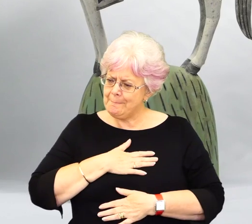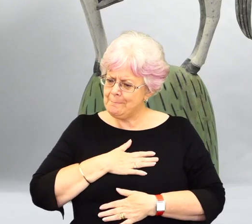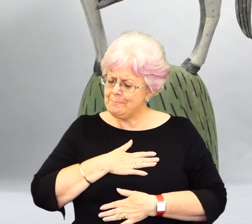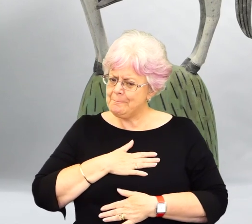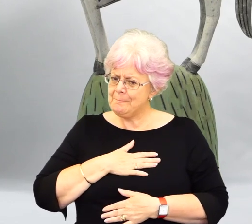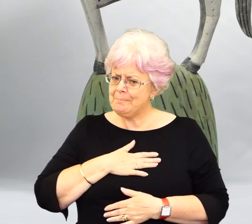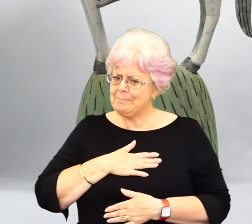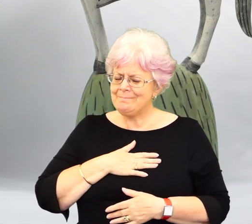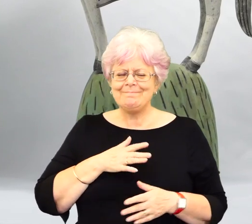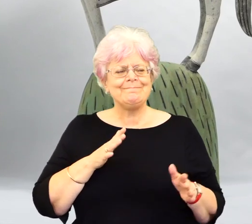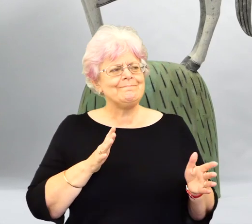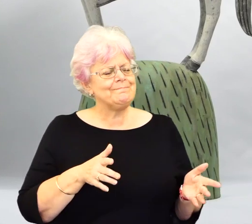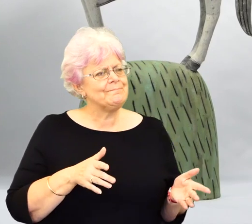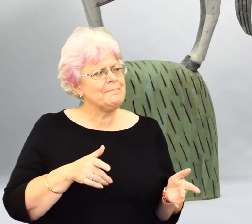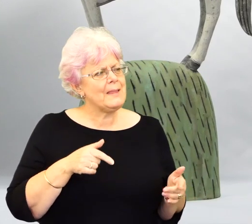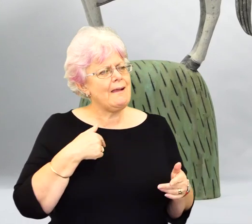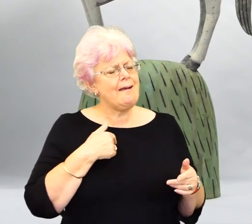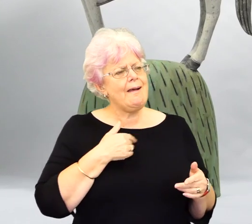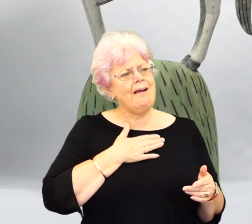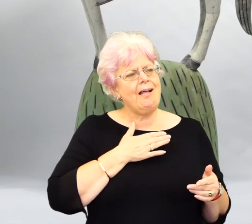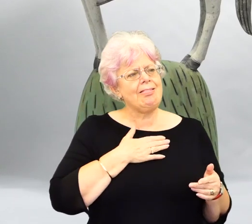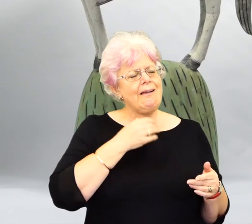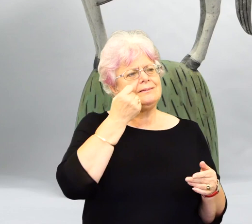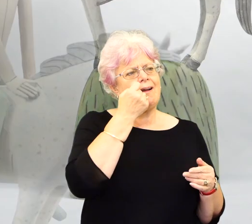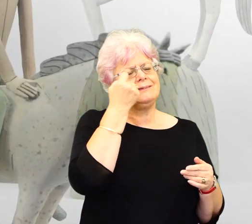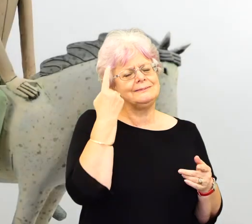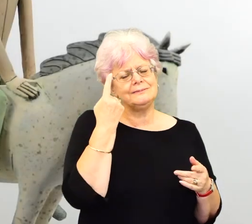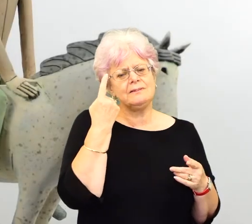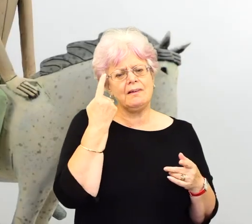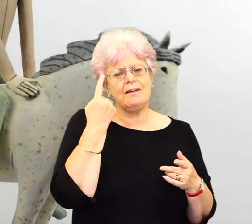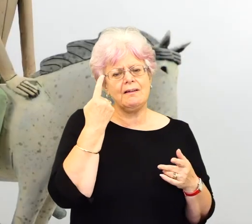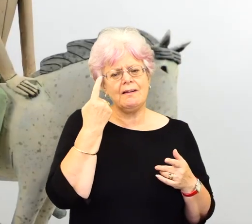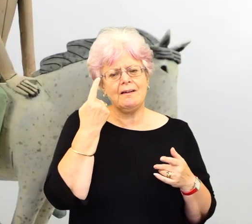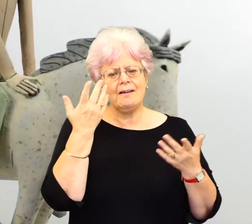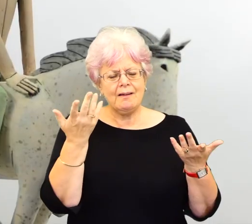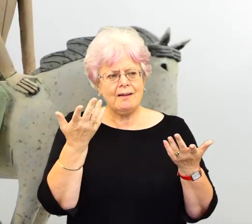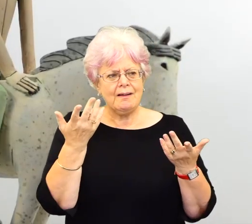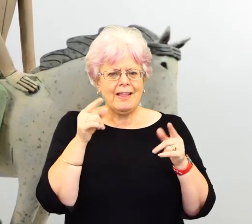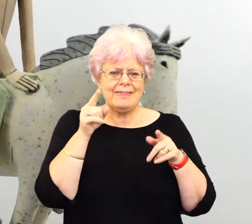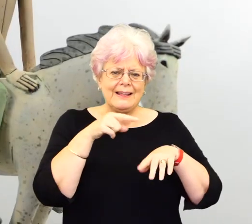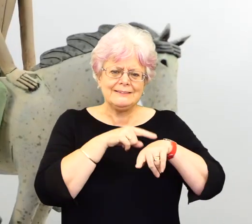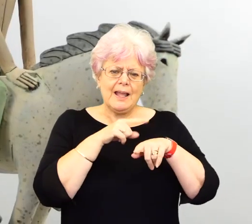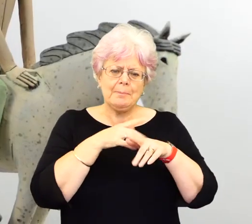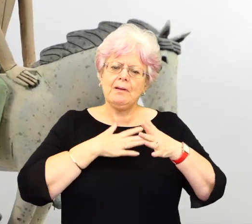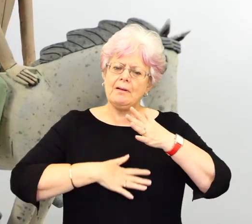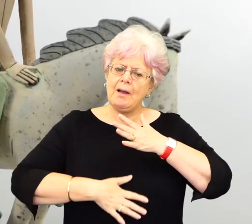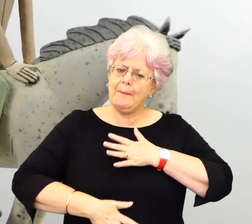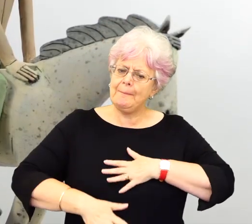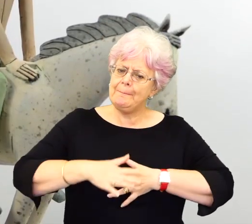equanimity. I like that, uh, idea of the moment, that sometimes when you, of a moment of calm, that sometimes when you,